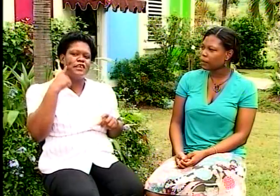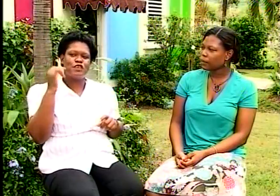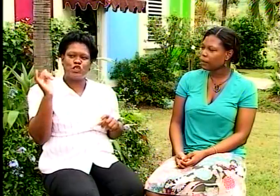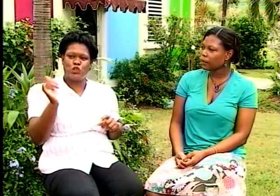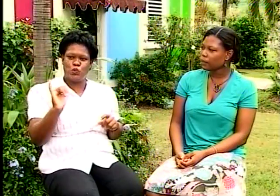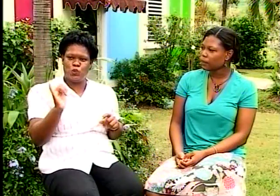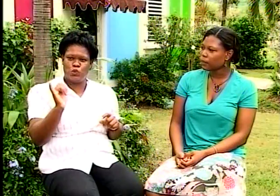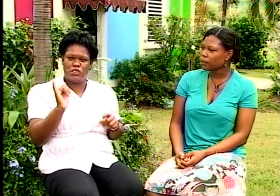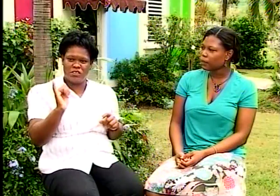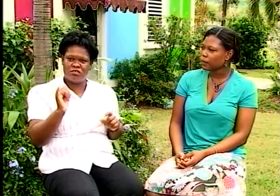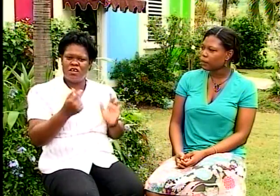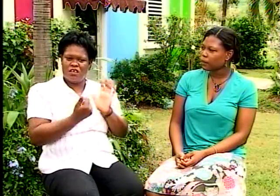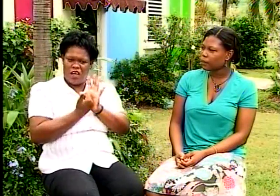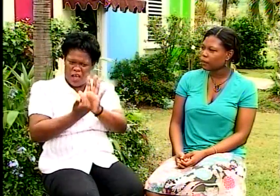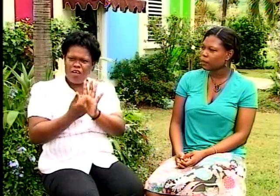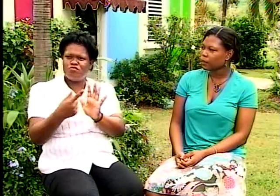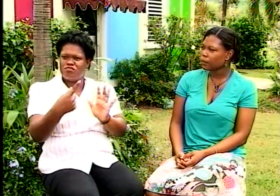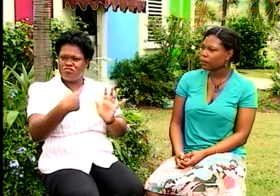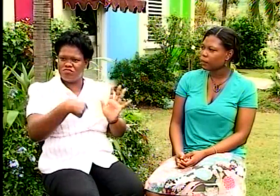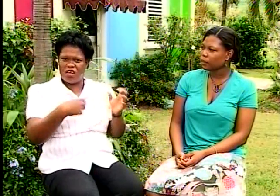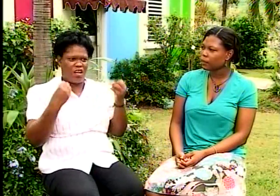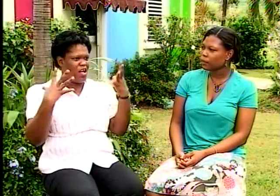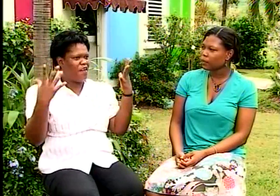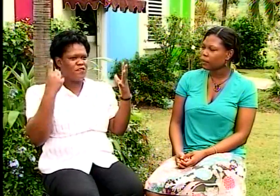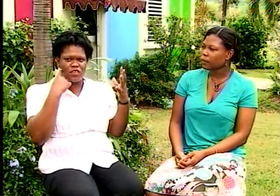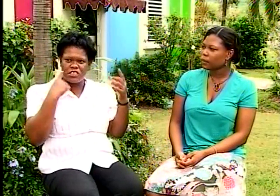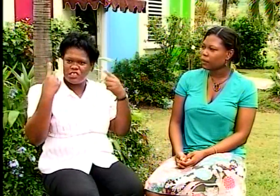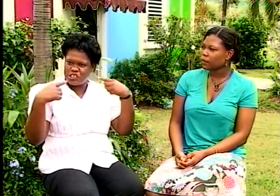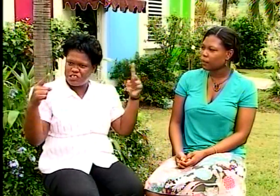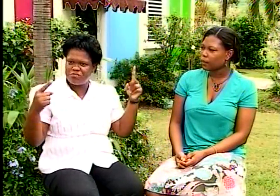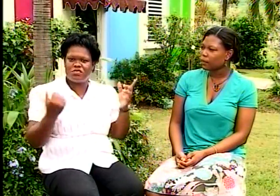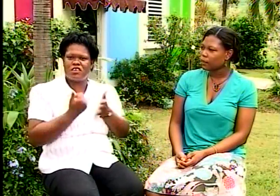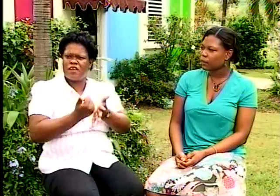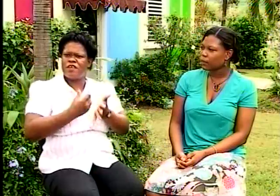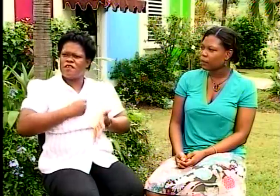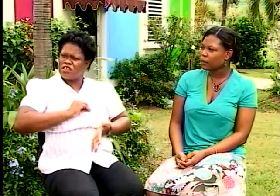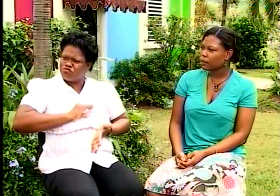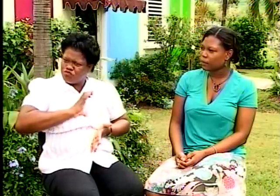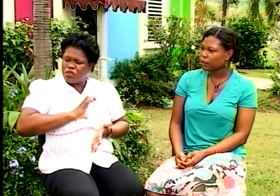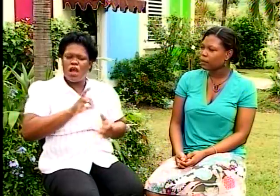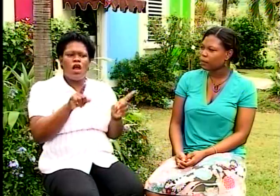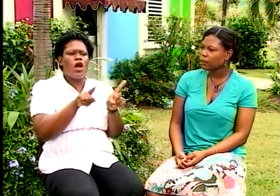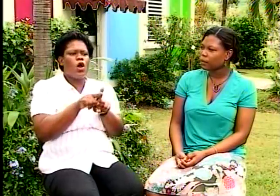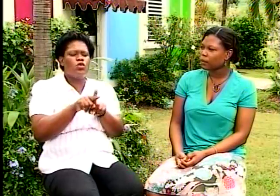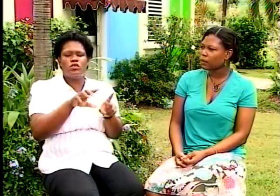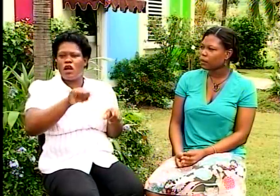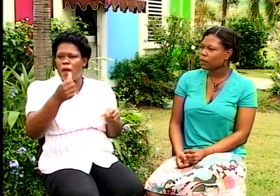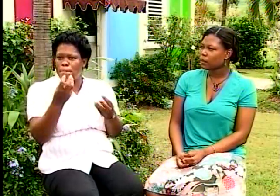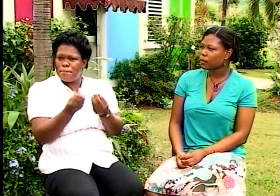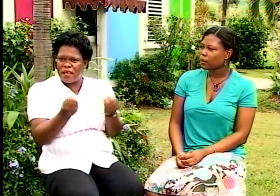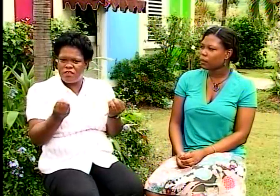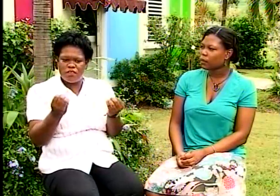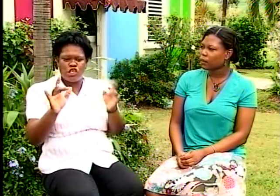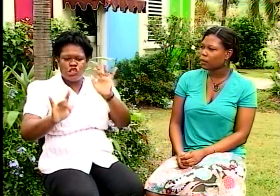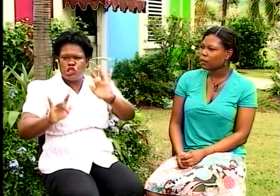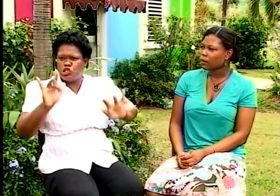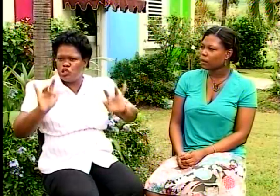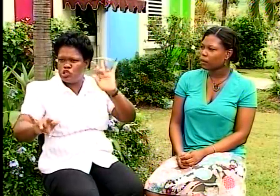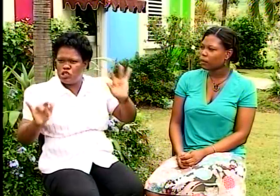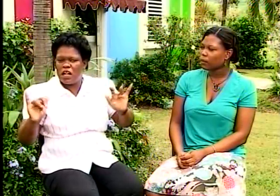We also used material from the I am deaf too project that shows deaf, successful deaf persons. And we